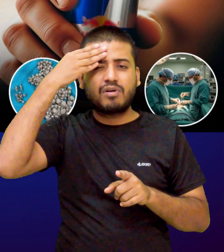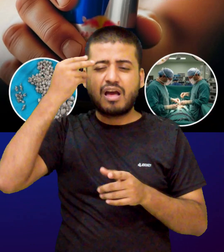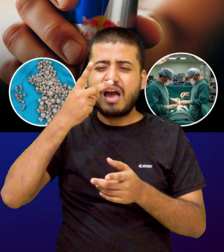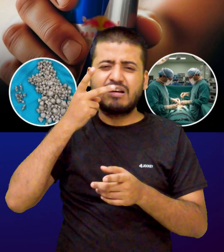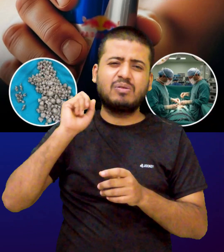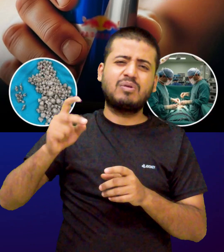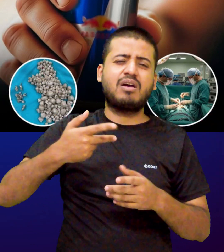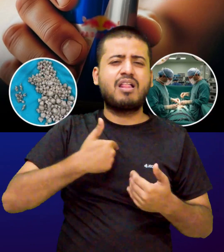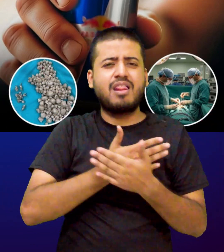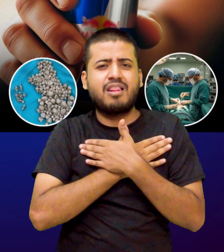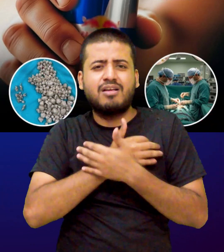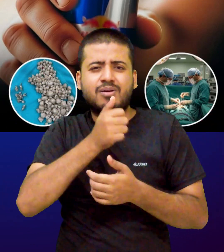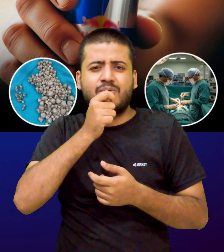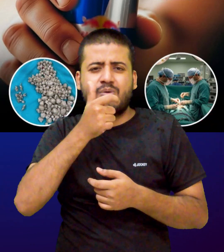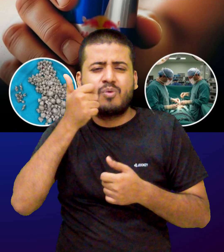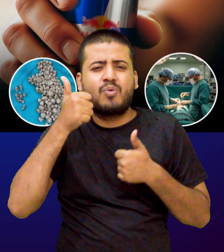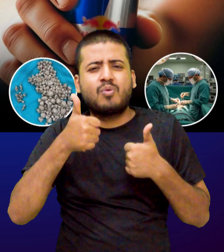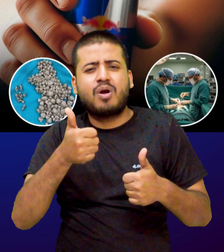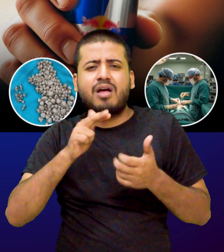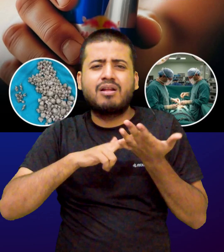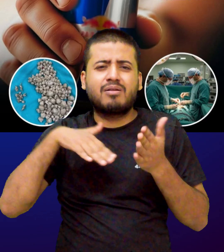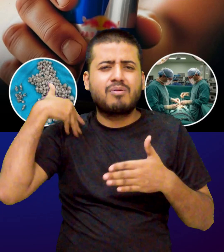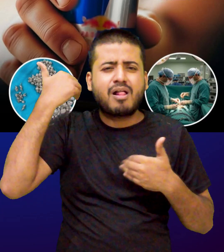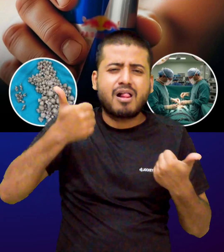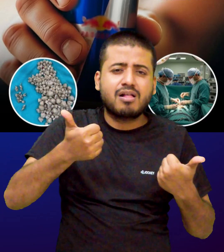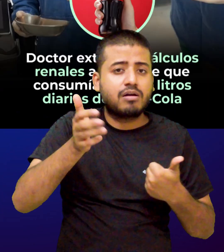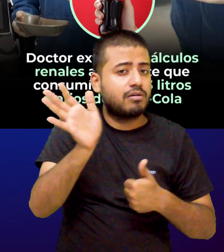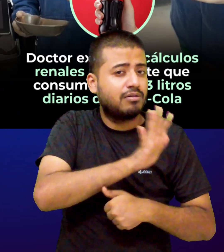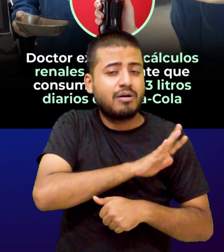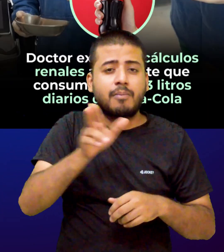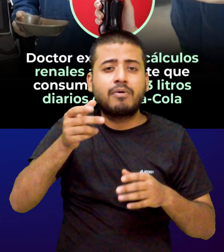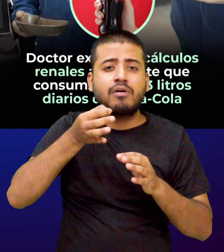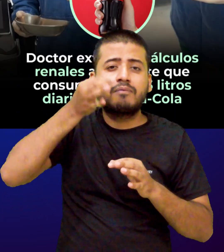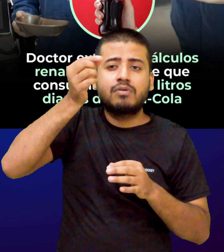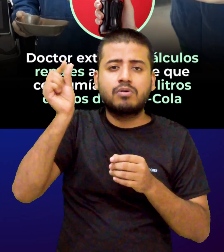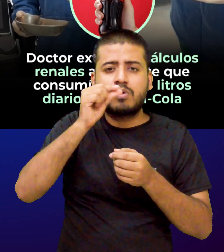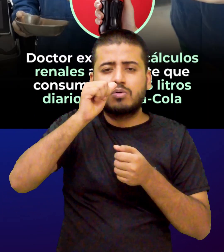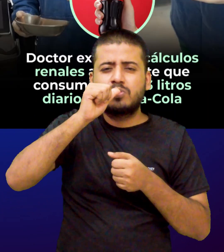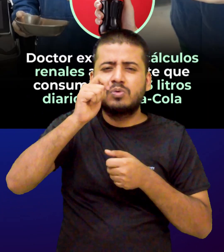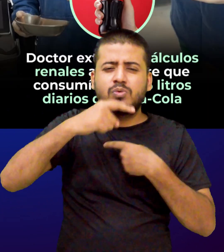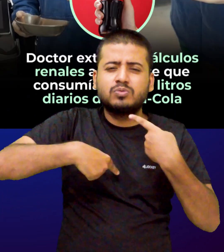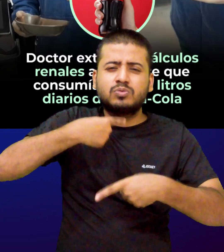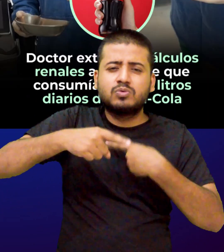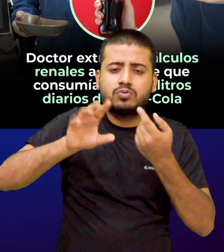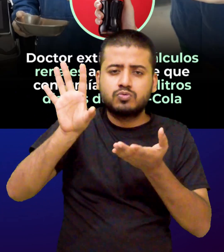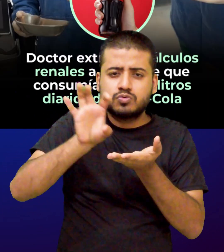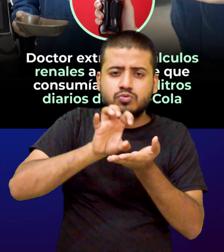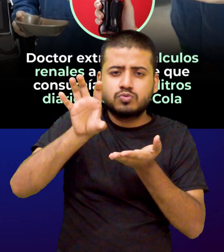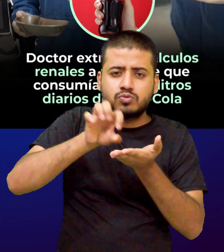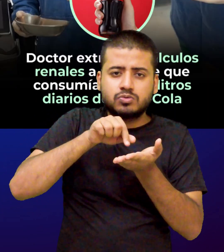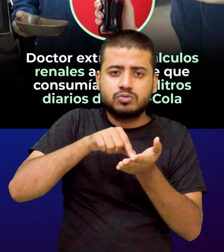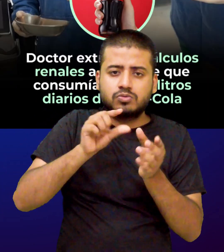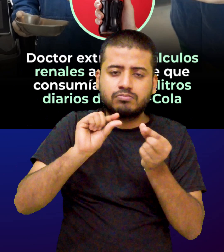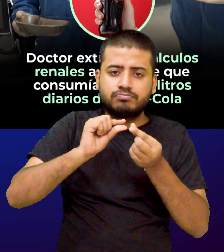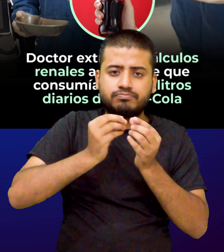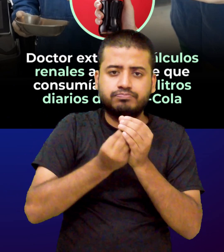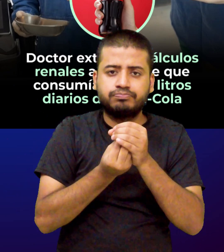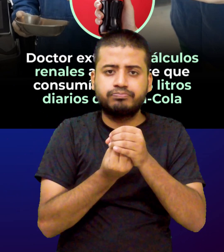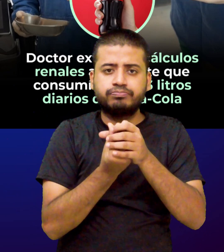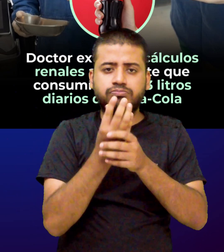herbal teas, or other healthy beverages. Consult your doctor. If you have concerns about kidney stone formation or kidney